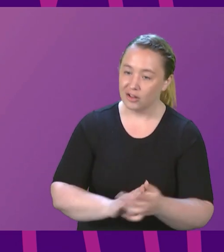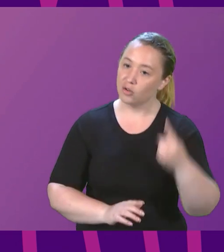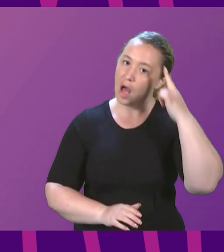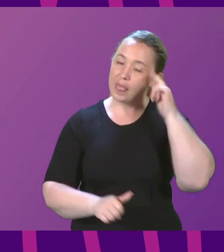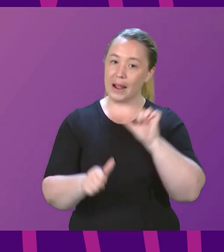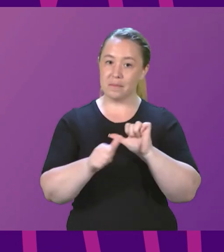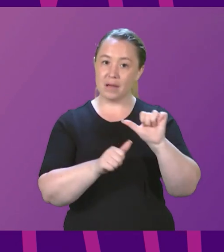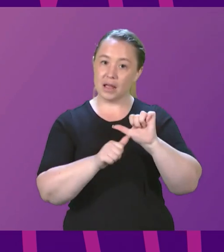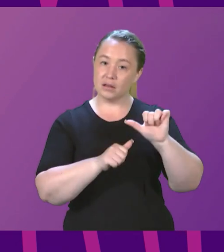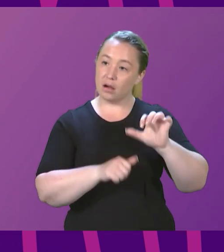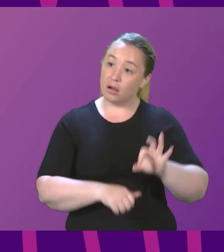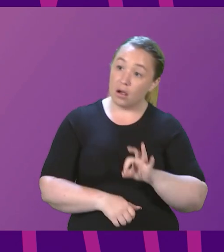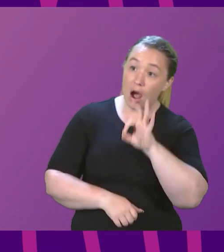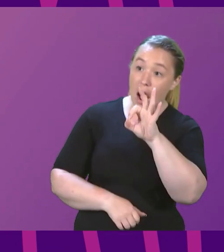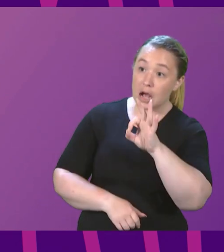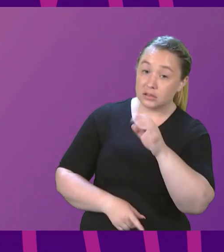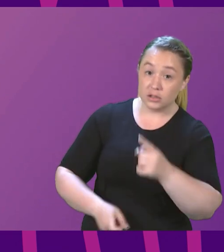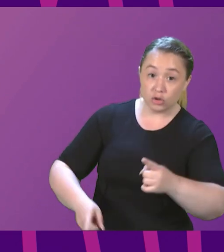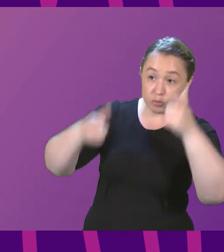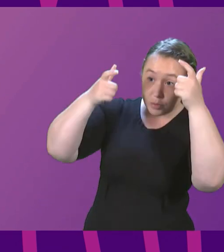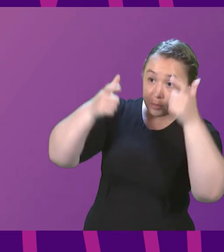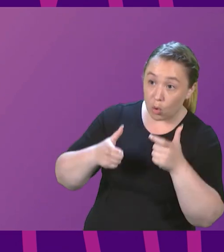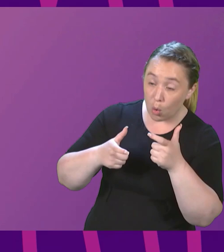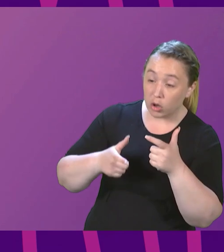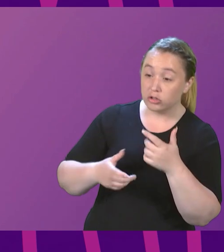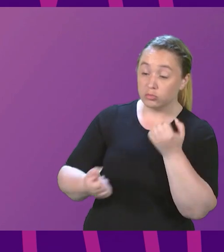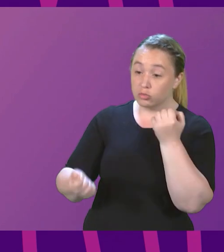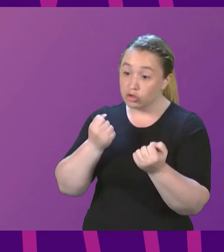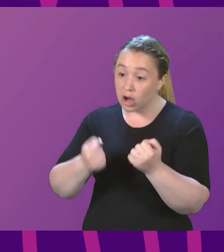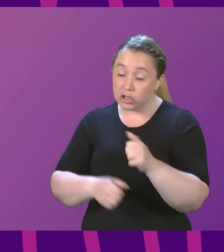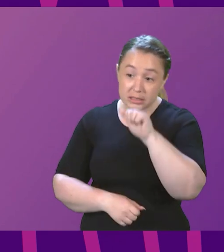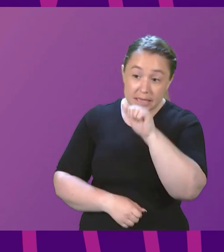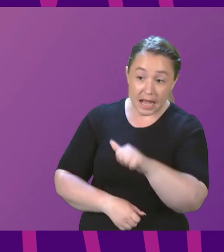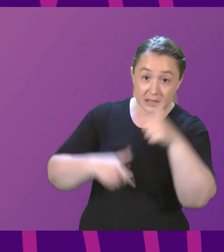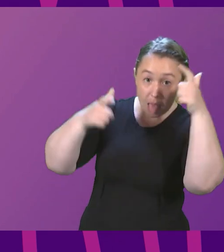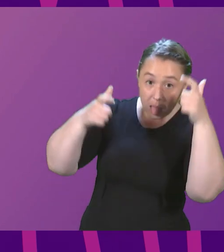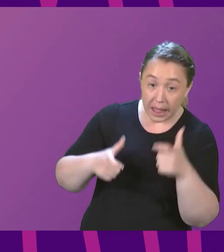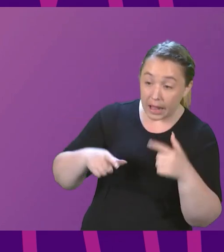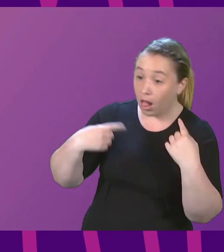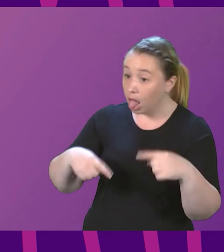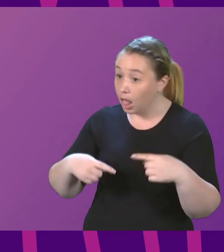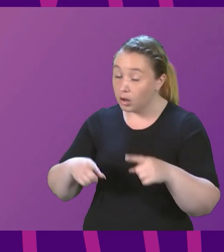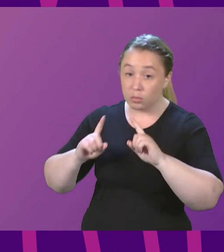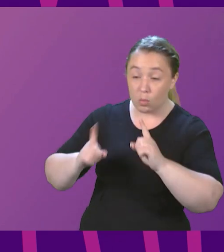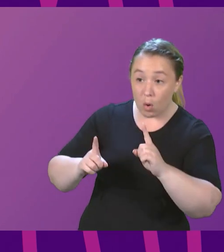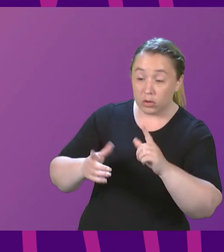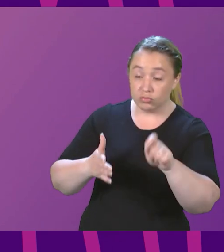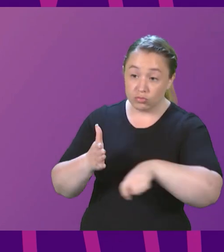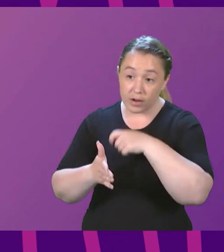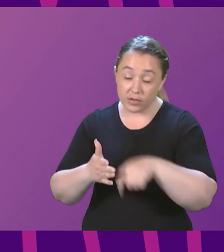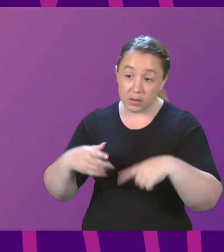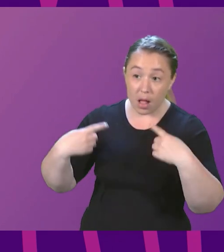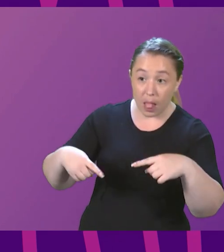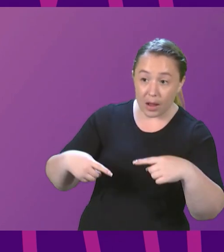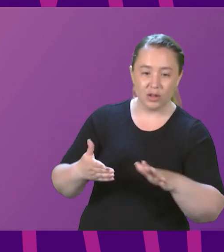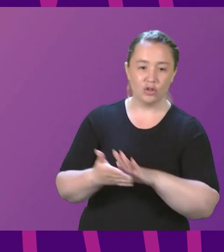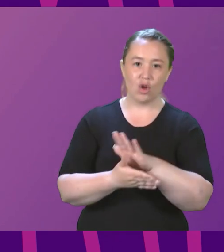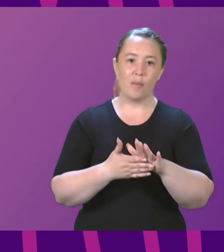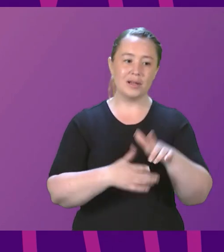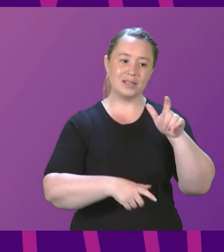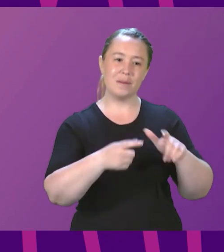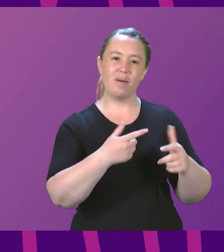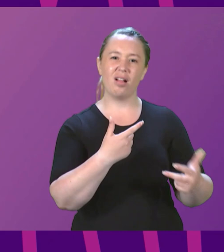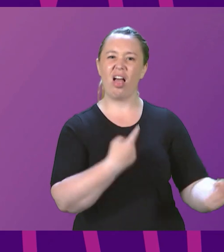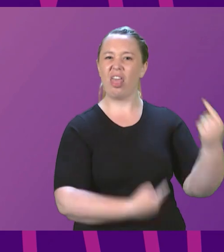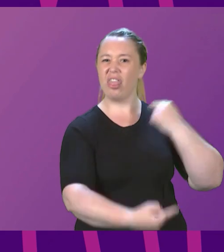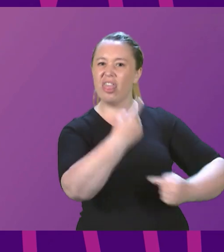Supreme Court for its judgment on the lawful basis of the referendum. And then nobody can gainsay that because it is